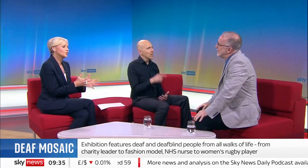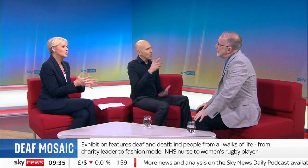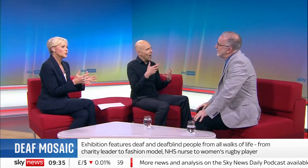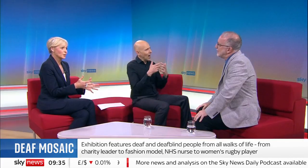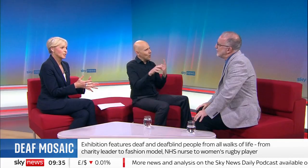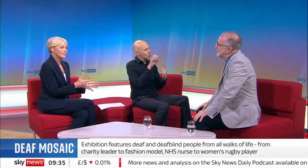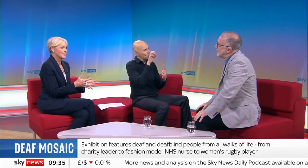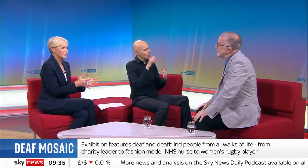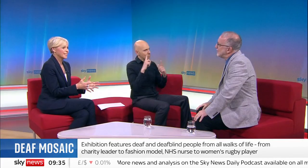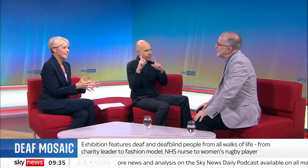choose your subjects in particular?